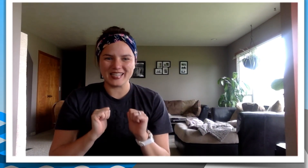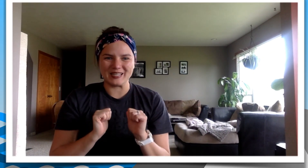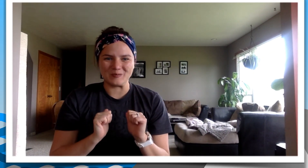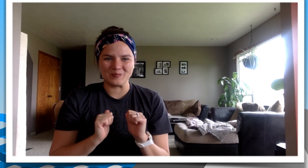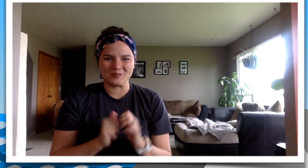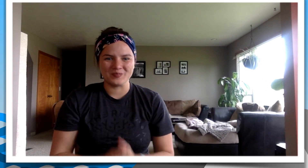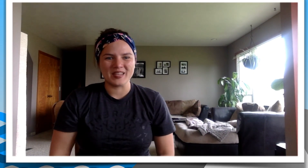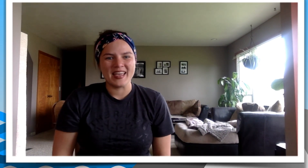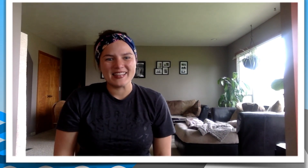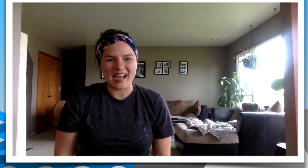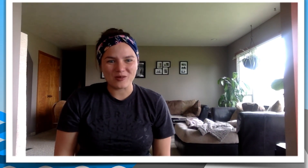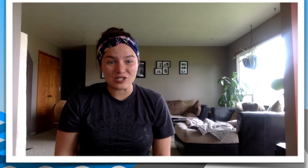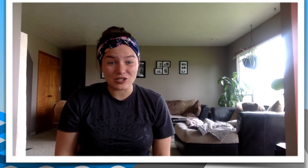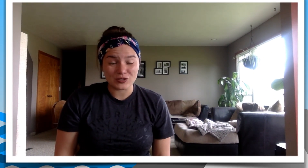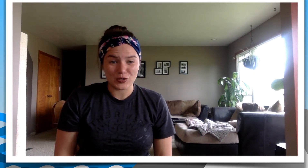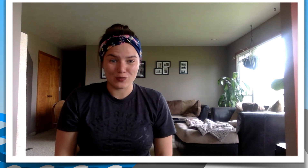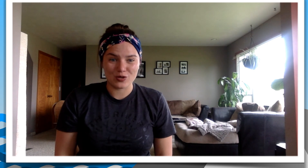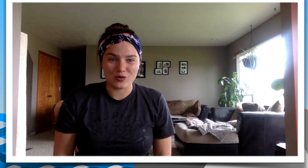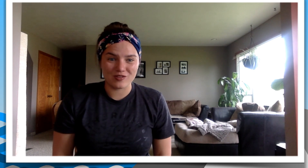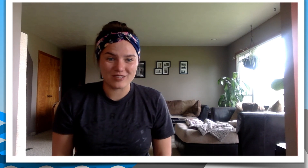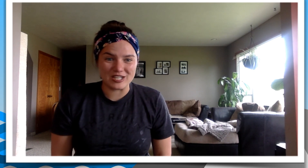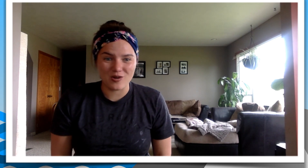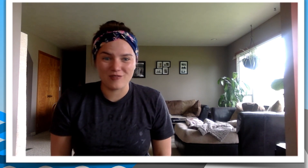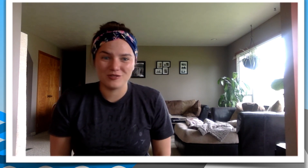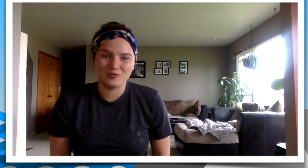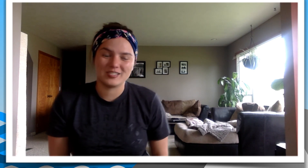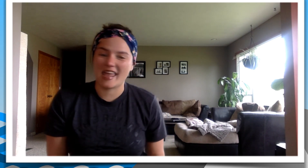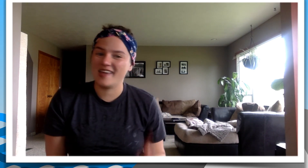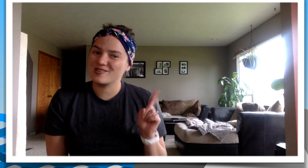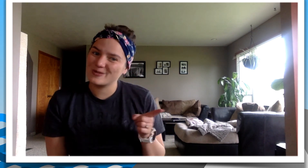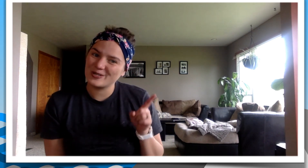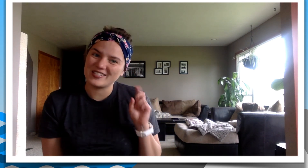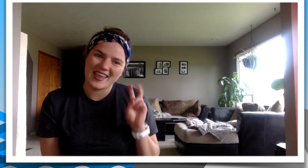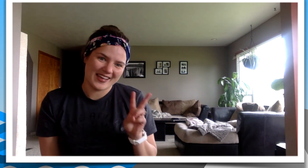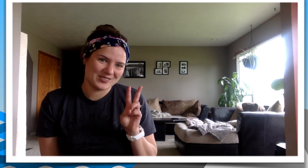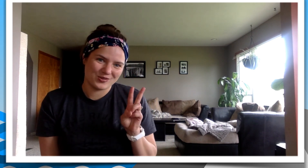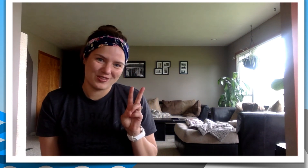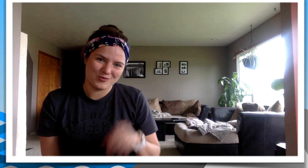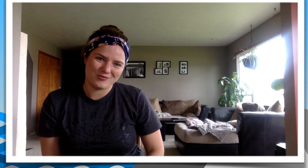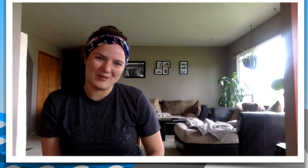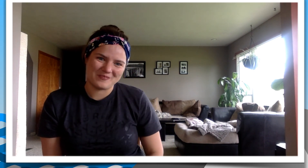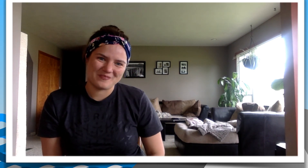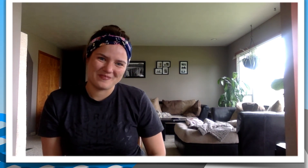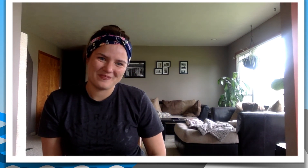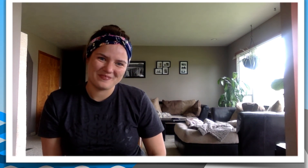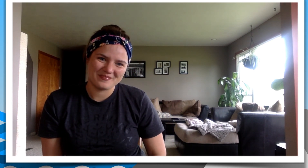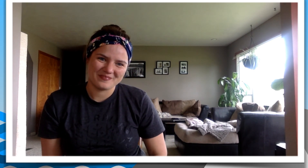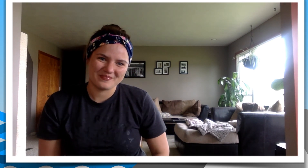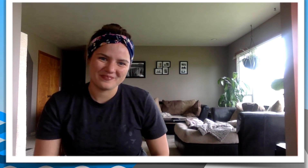me. Now it's your turn. Record a video of you saying the words and doing the movement.